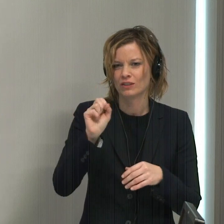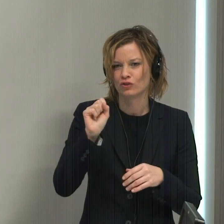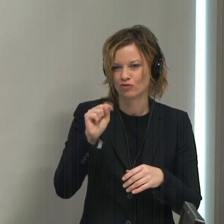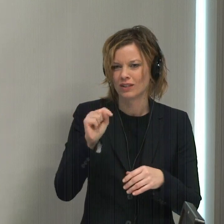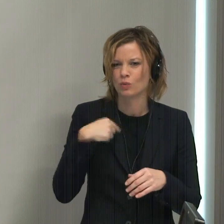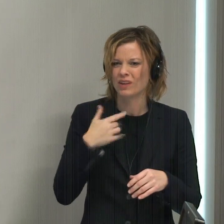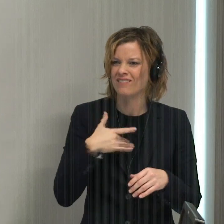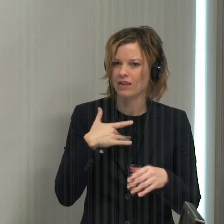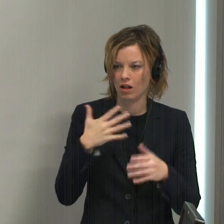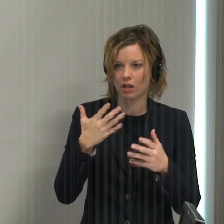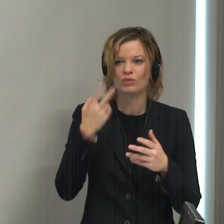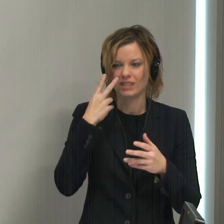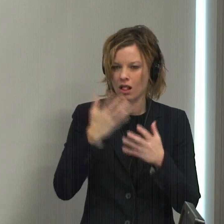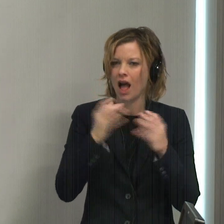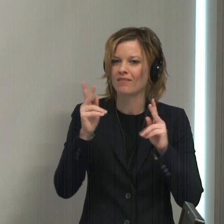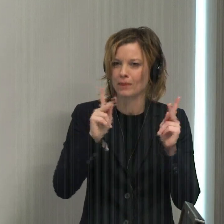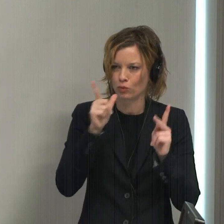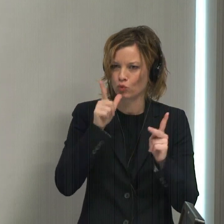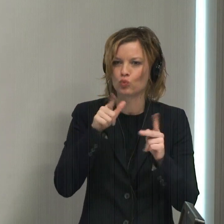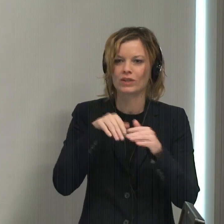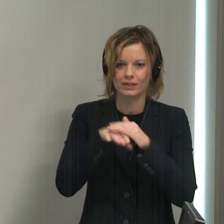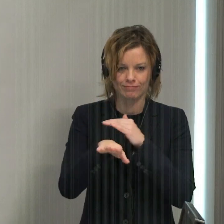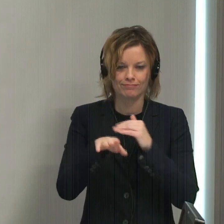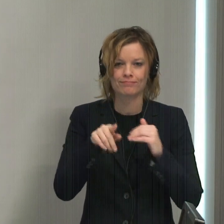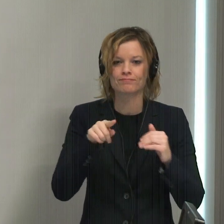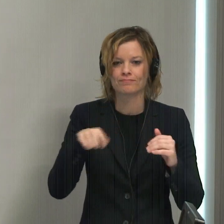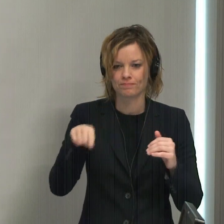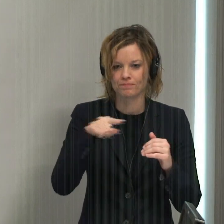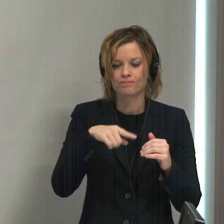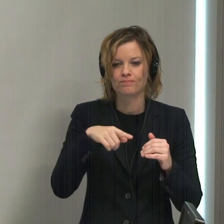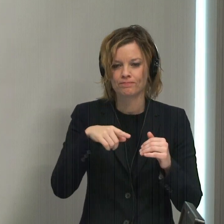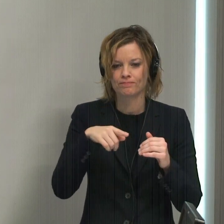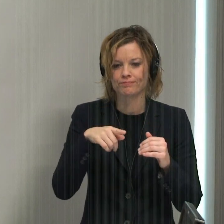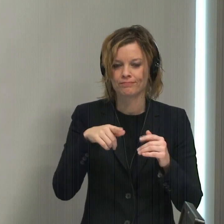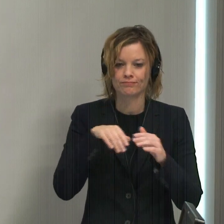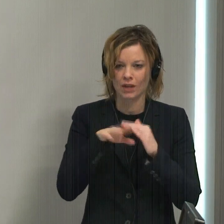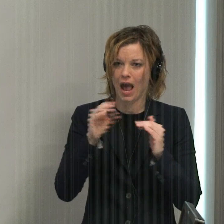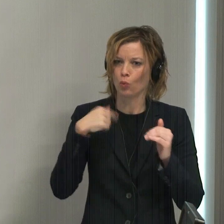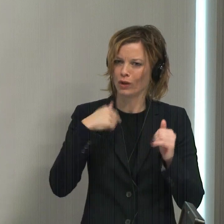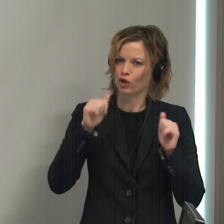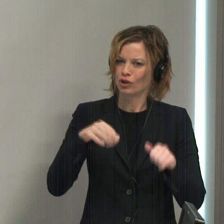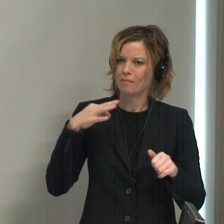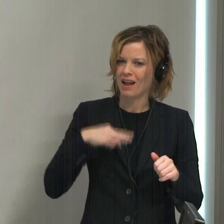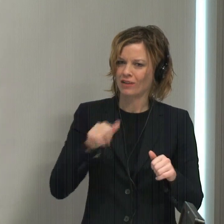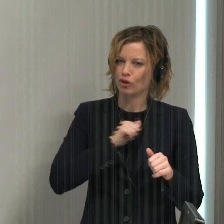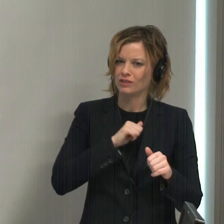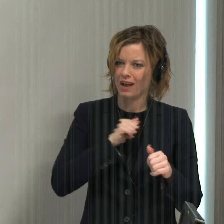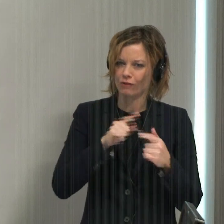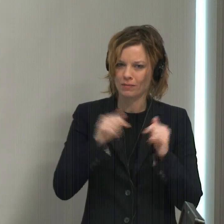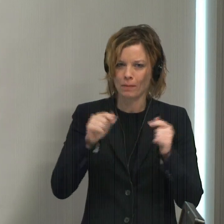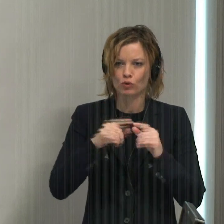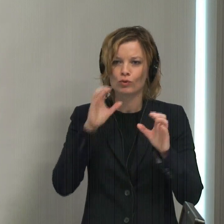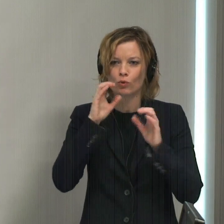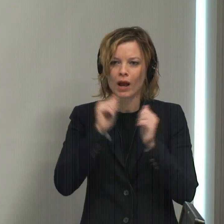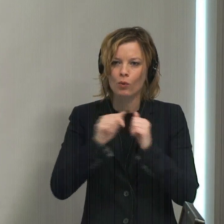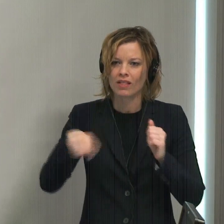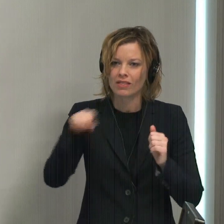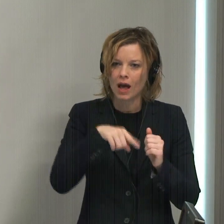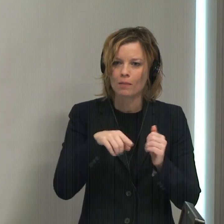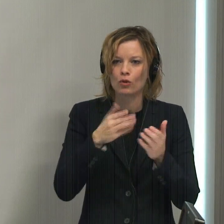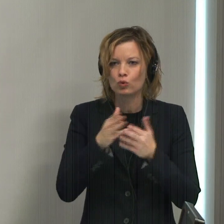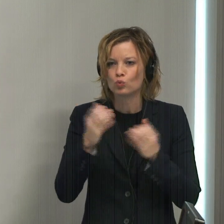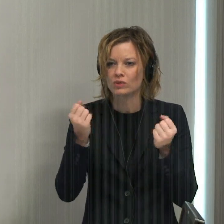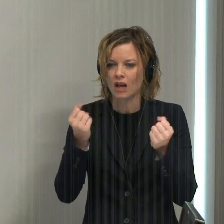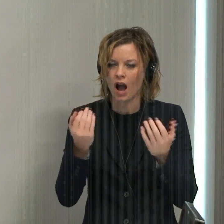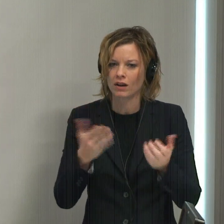We see a lot of people who come in who we could benefit from being able to communicate with them via sign